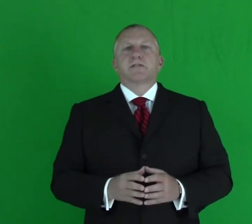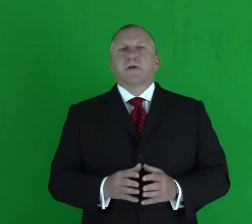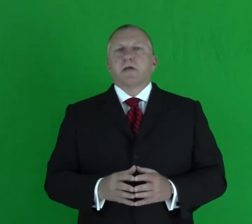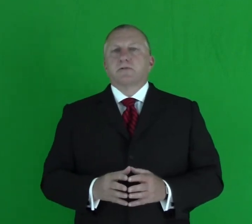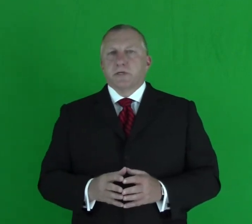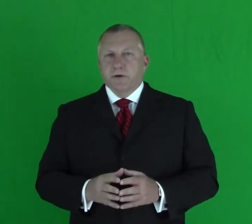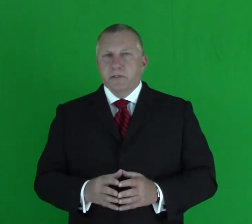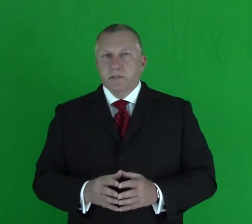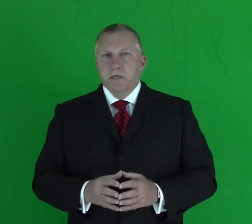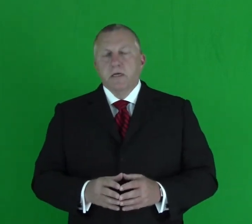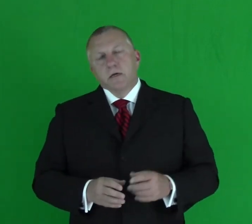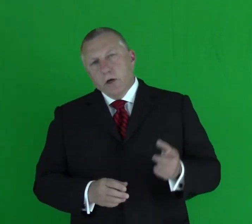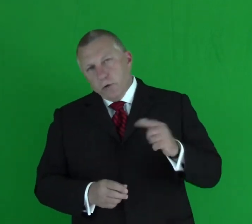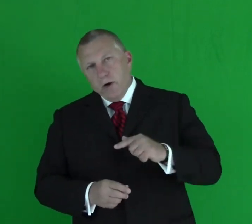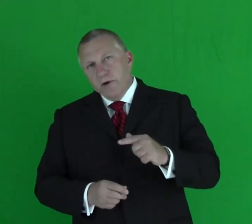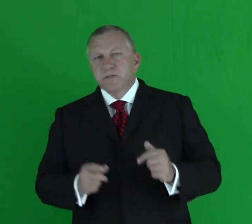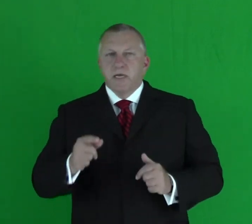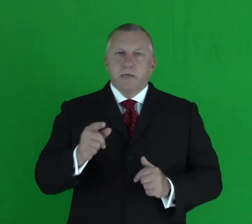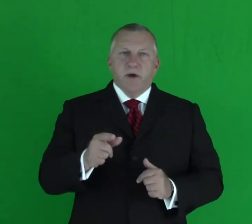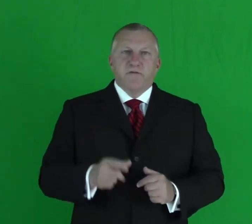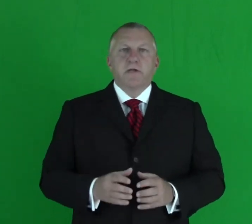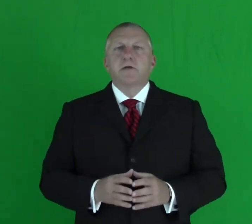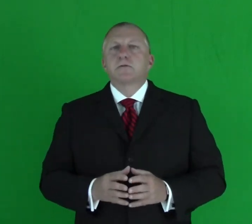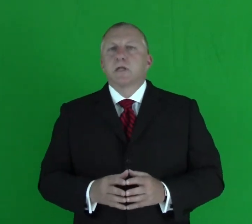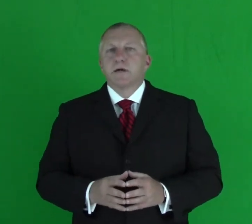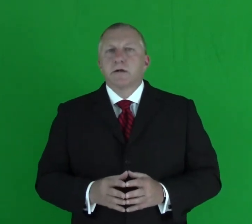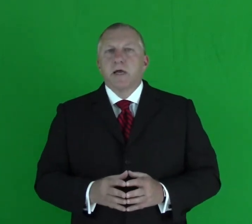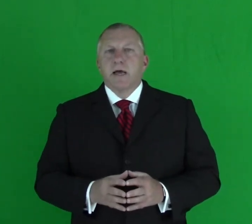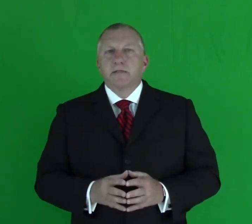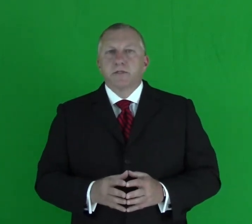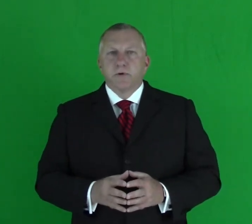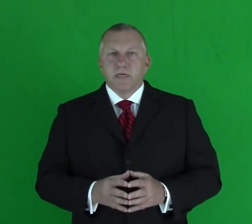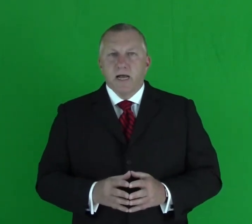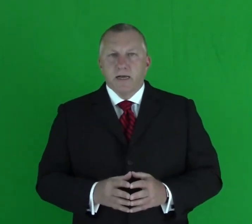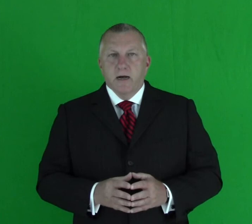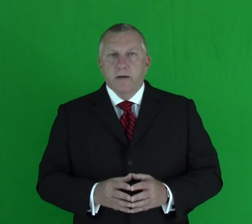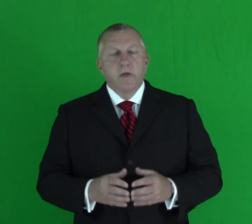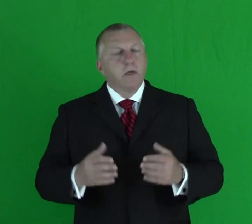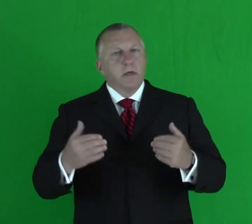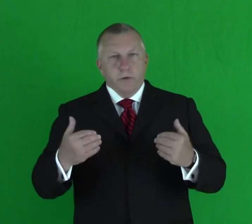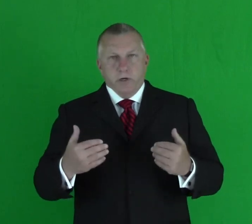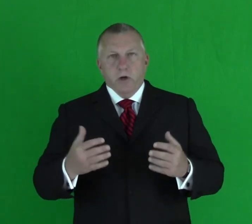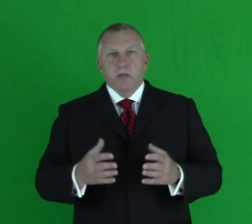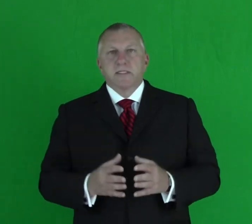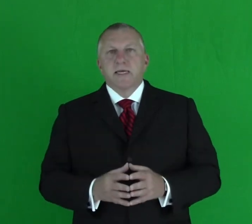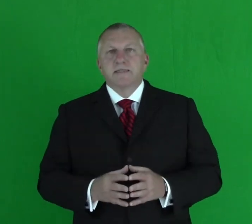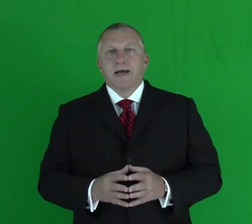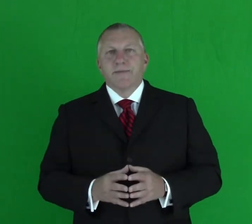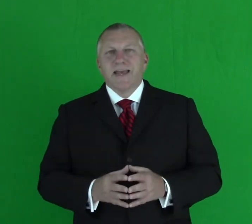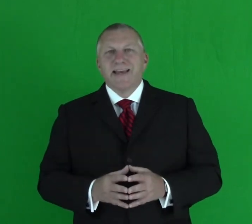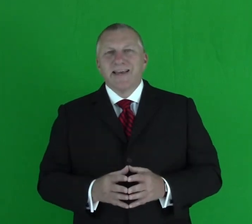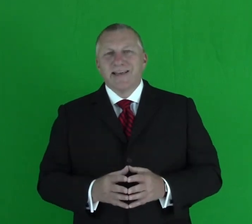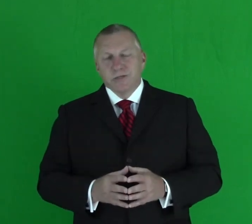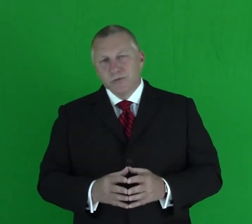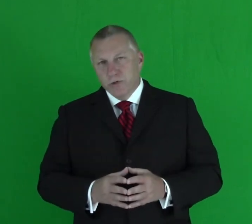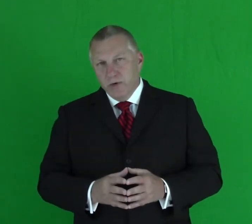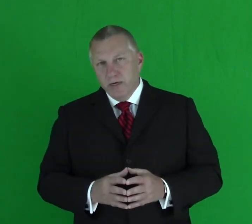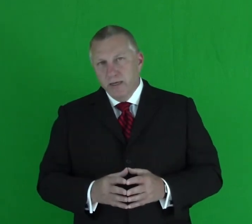of this video series. Go to our website, get my free newsletter at Tuart.com. You can call us anytime at 888-2-TUART.